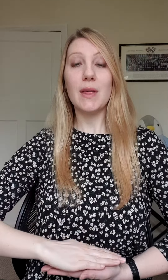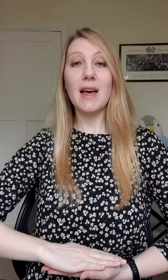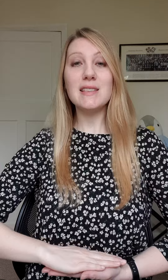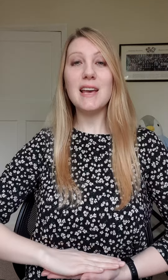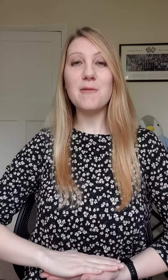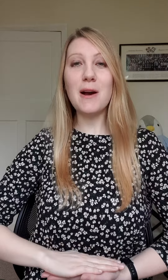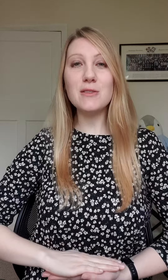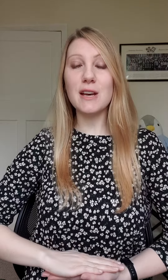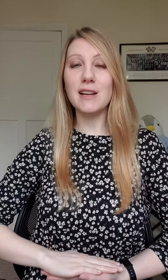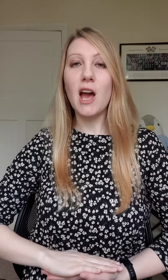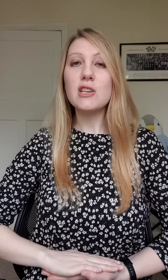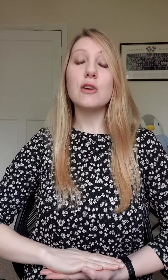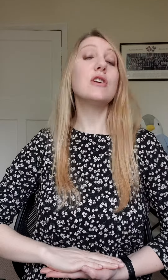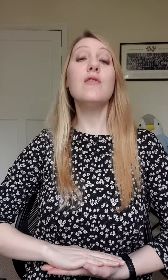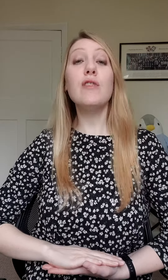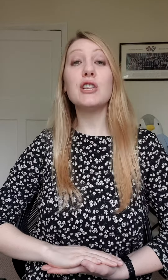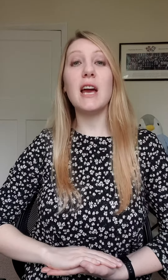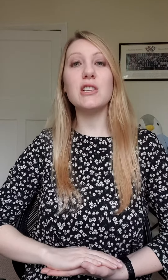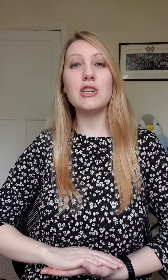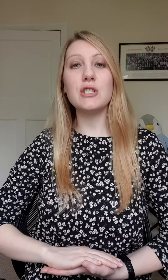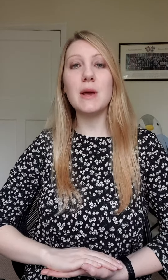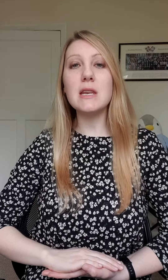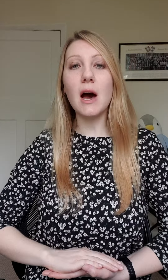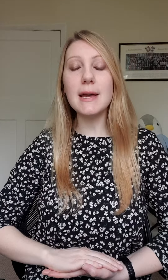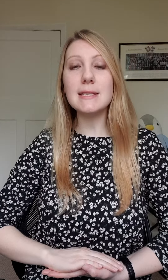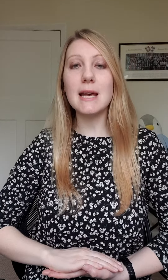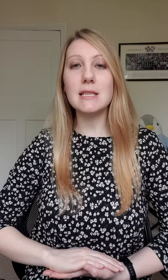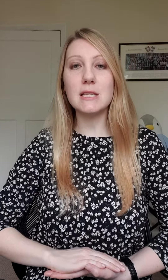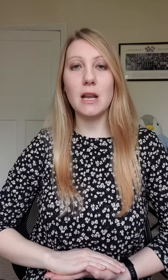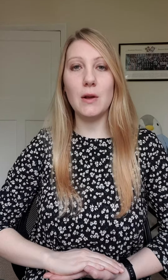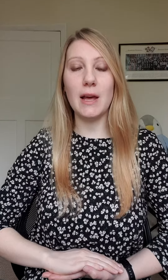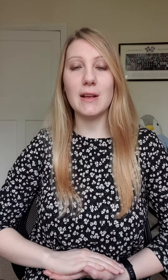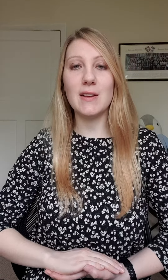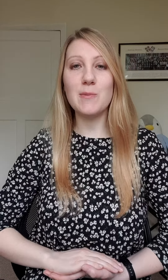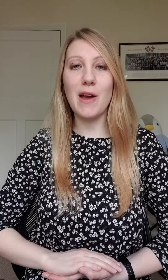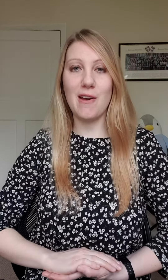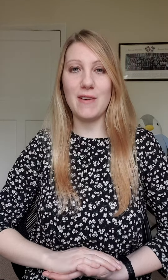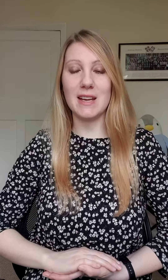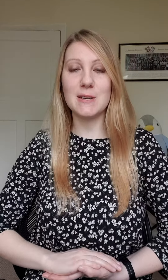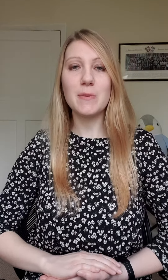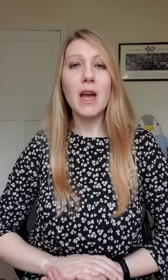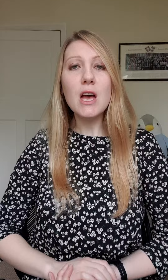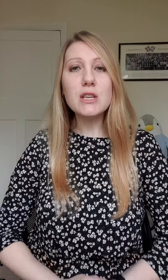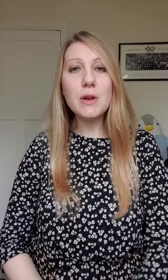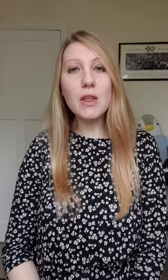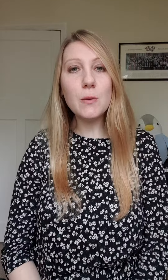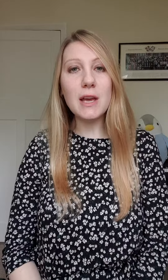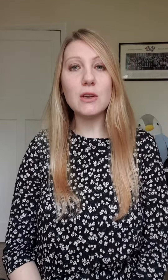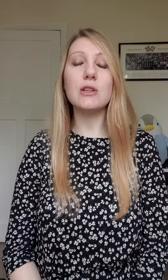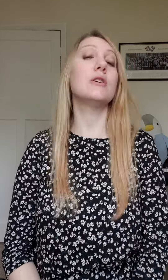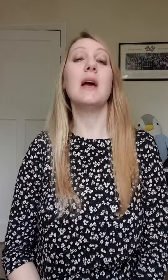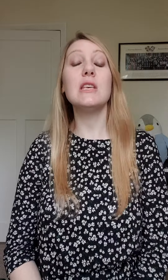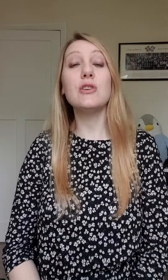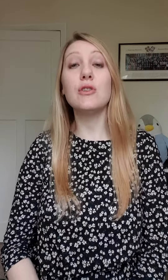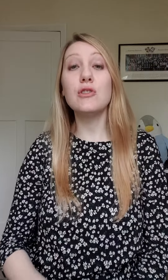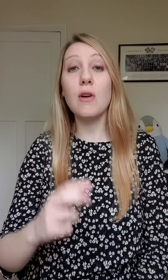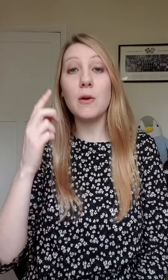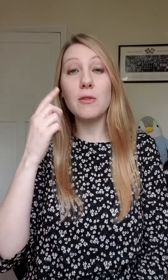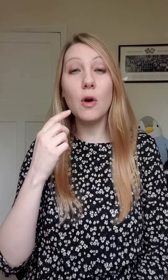That's it, well done. So, don't rush it and just do it nice and slowly. Perfect. So, another way you can do it is you can try with your